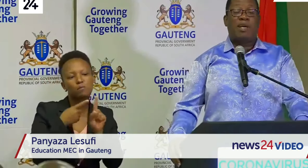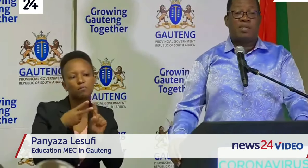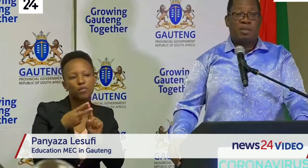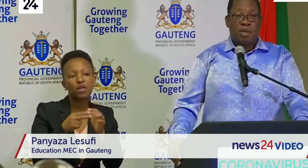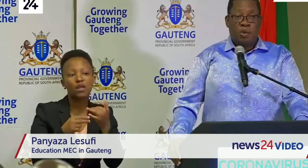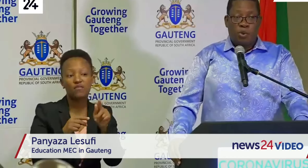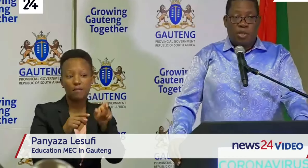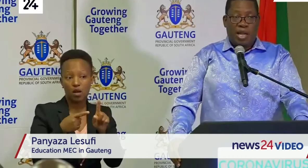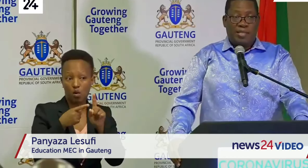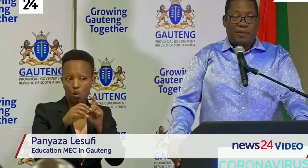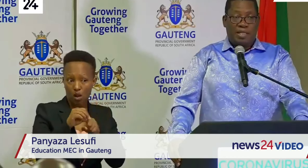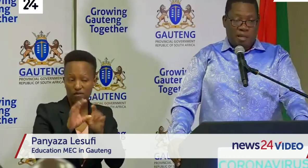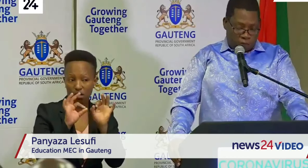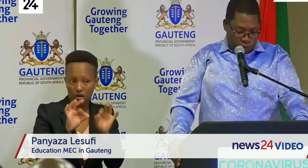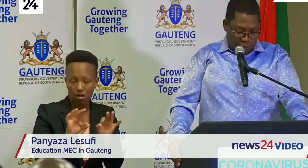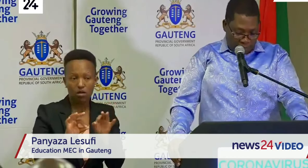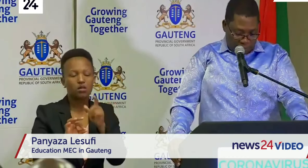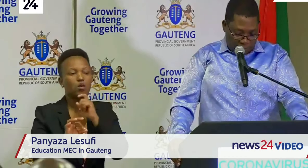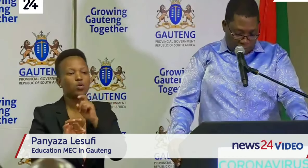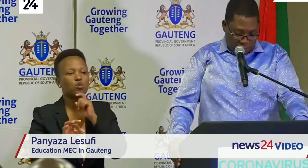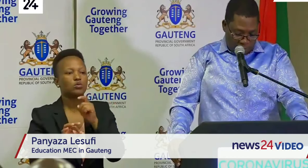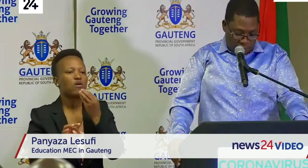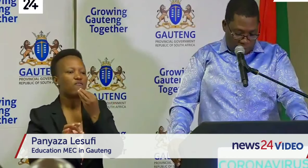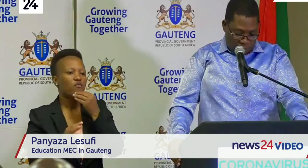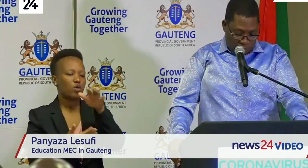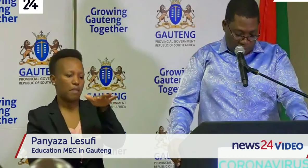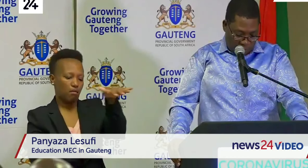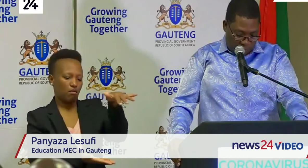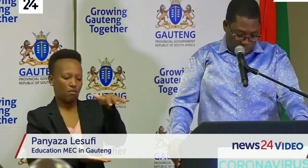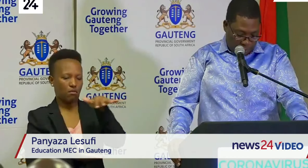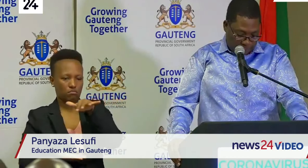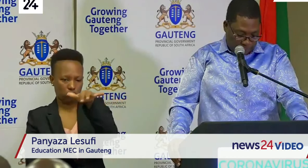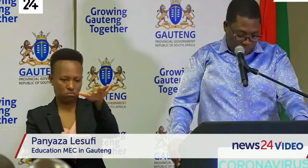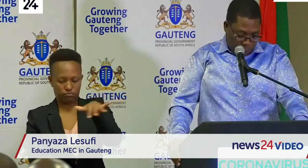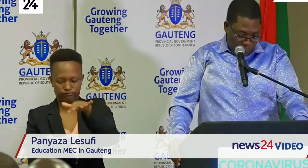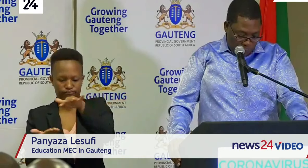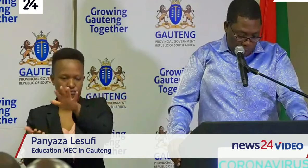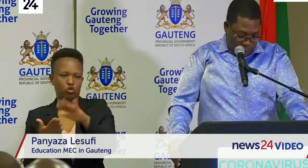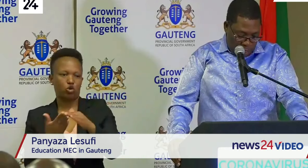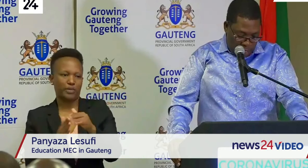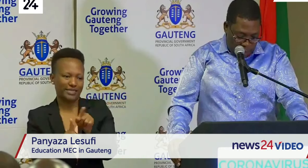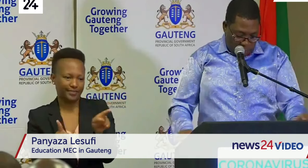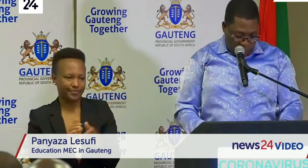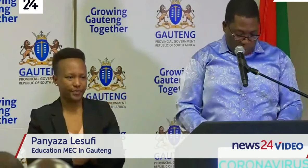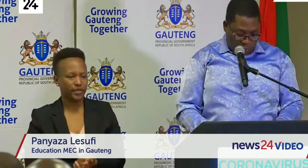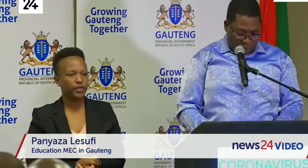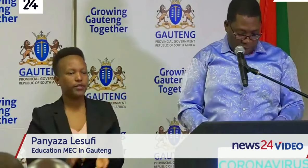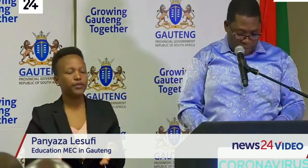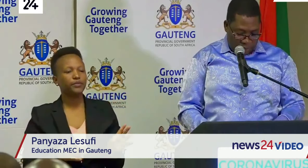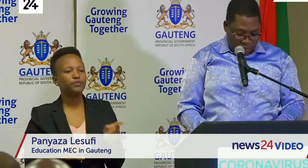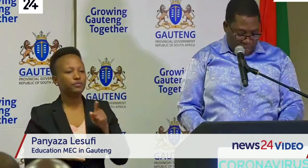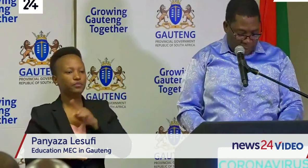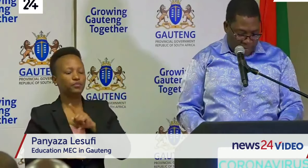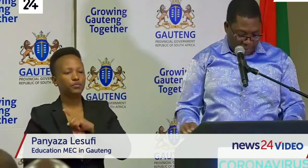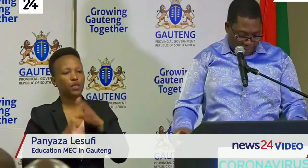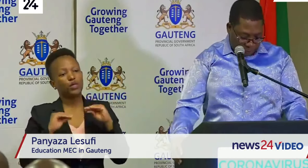qualifies we utilize our regional food banks to distribute food to that community I also want to touch on the